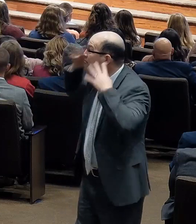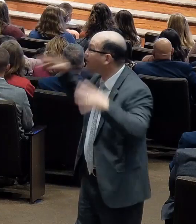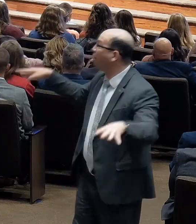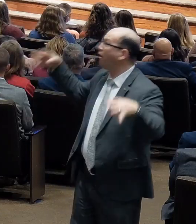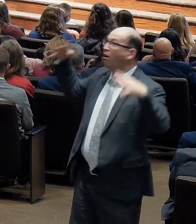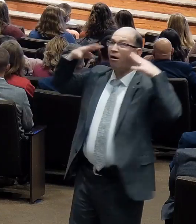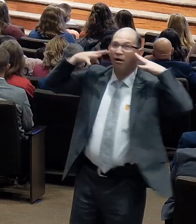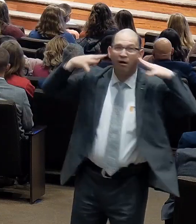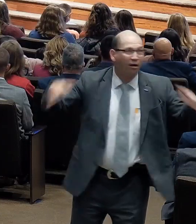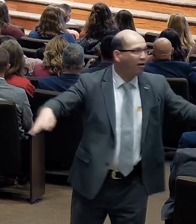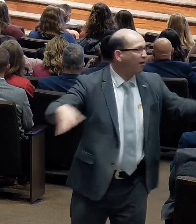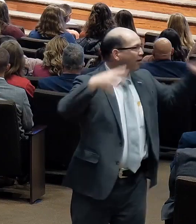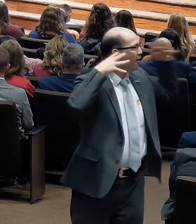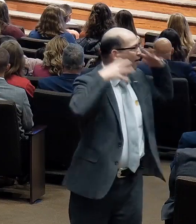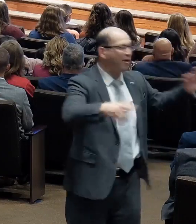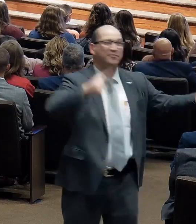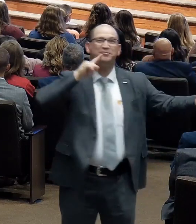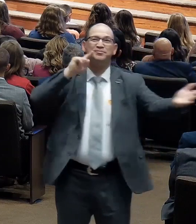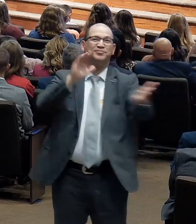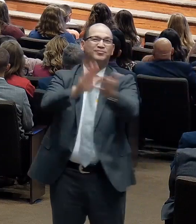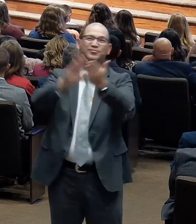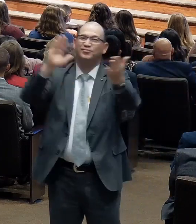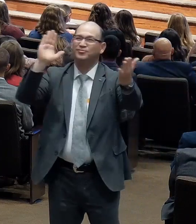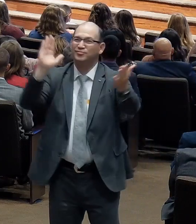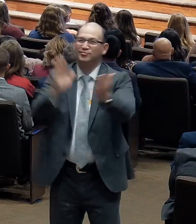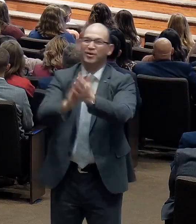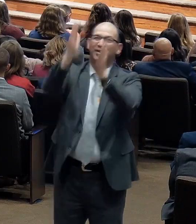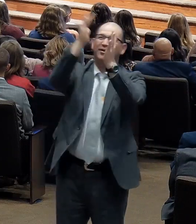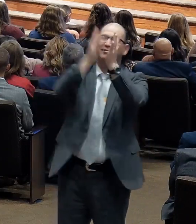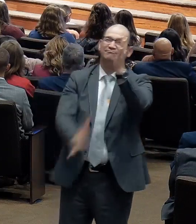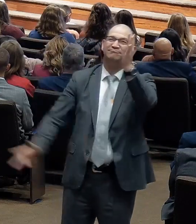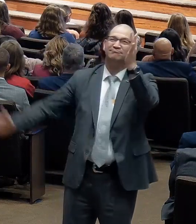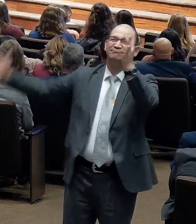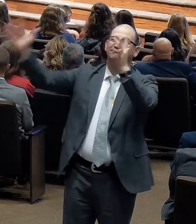to Christ our King.